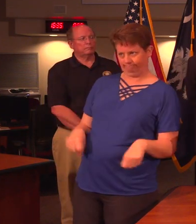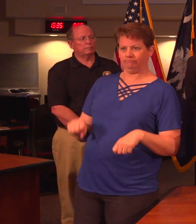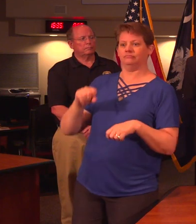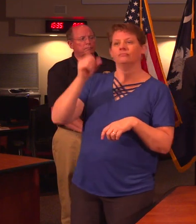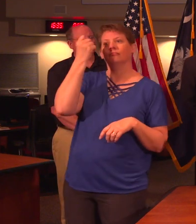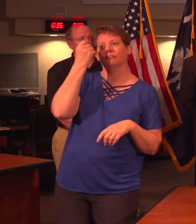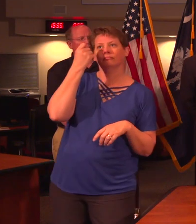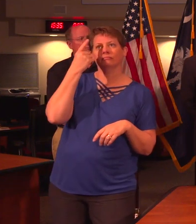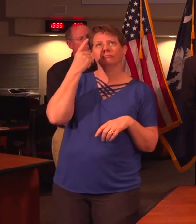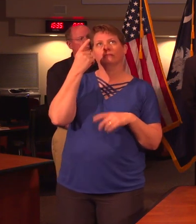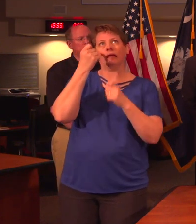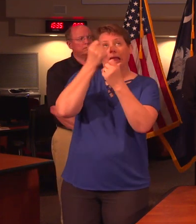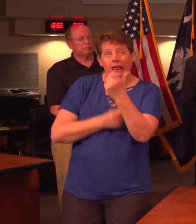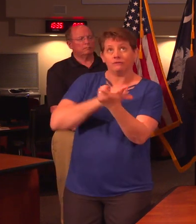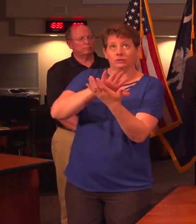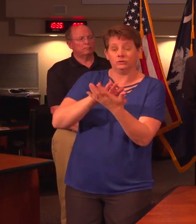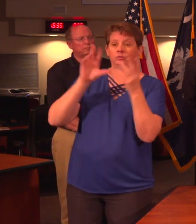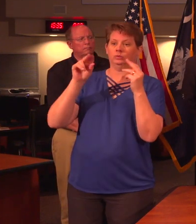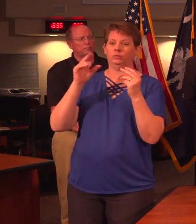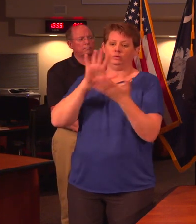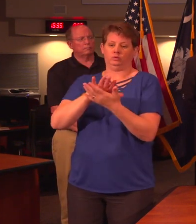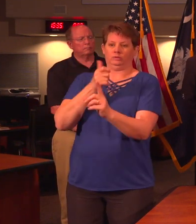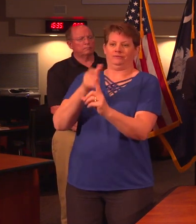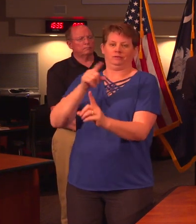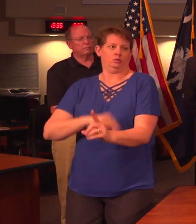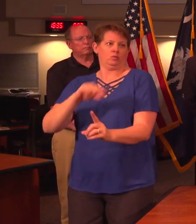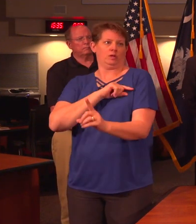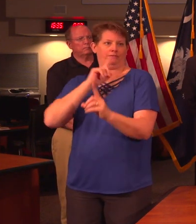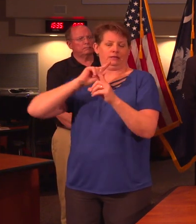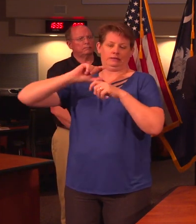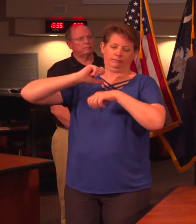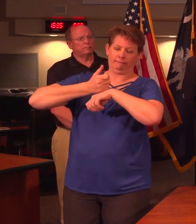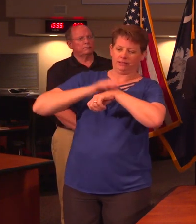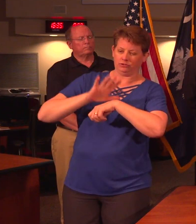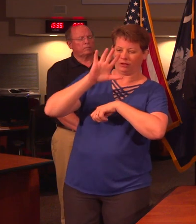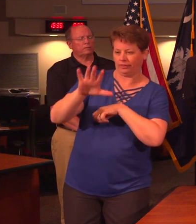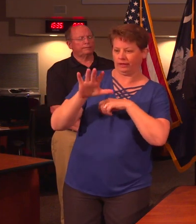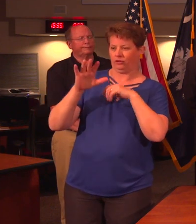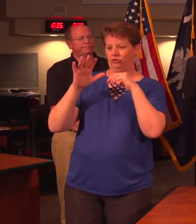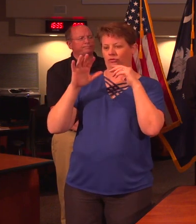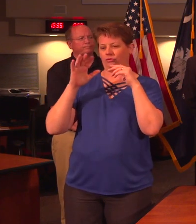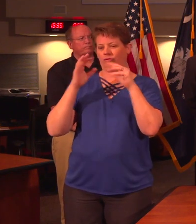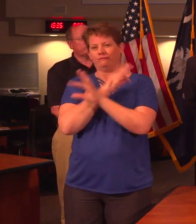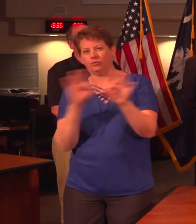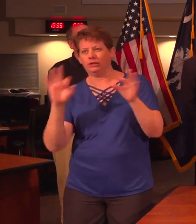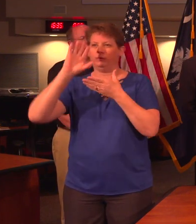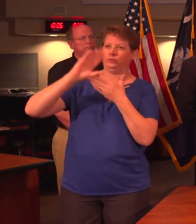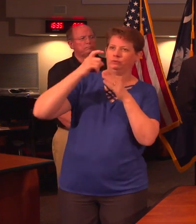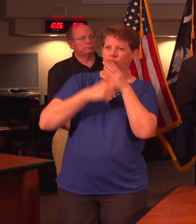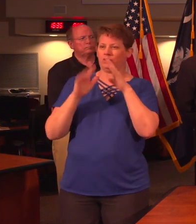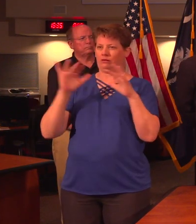open at every school. Schools have to qualify based on their poverty level, free and reduced lunch level,